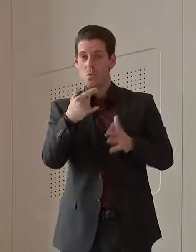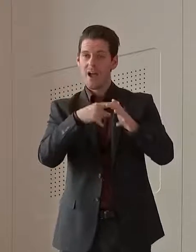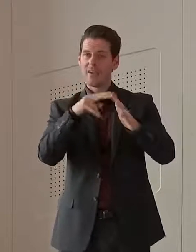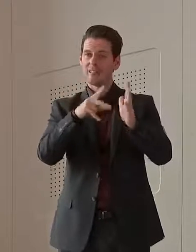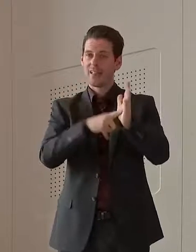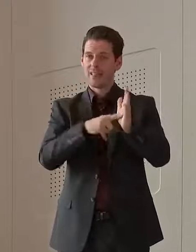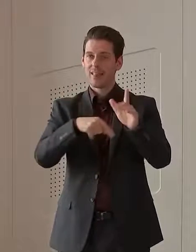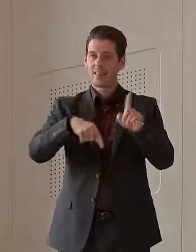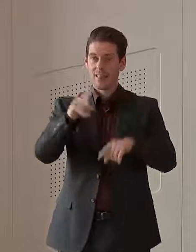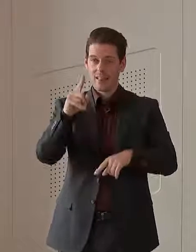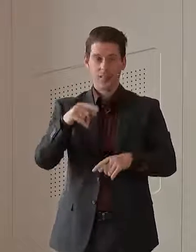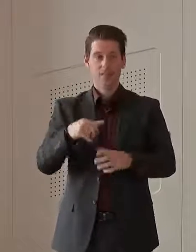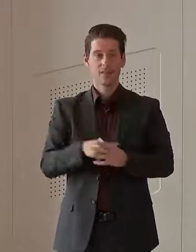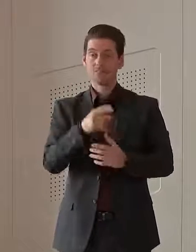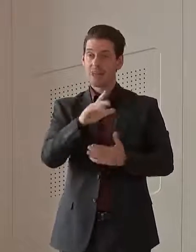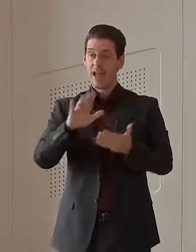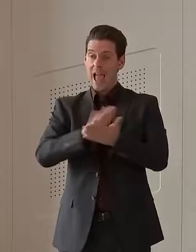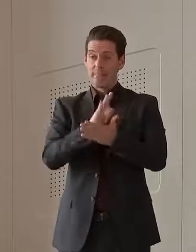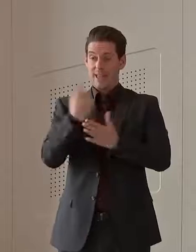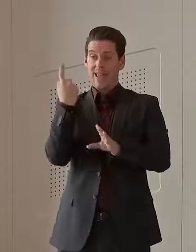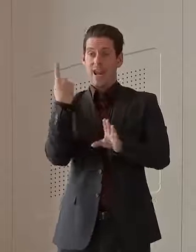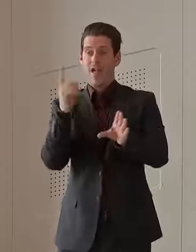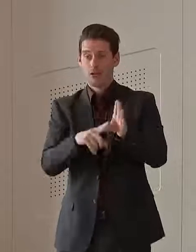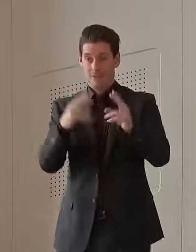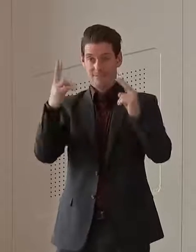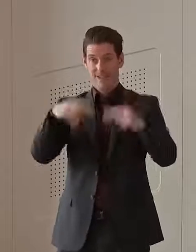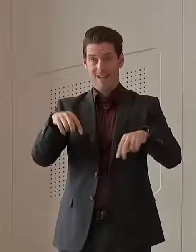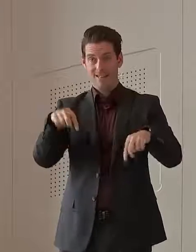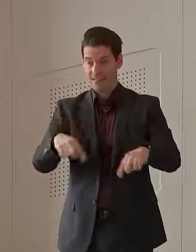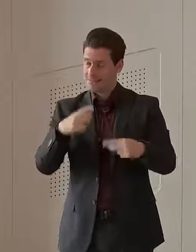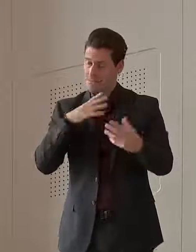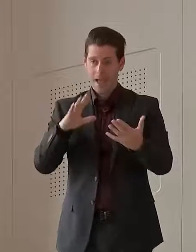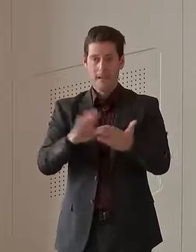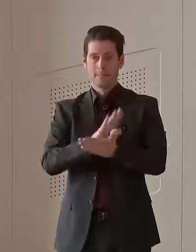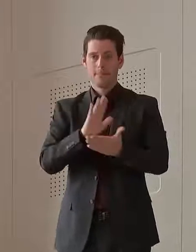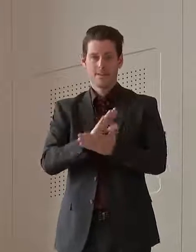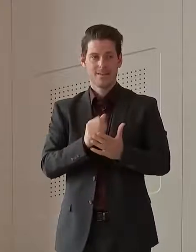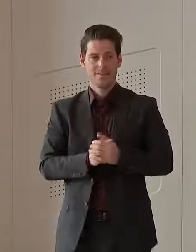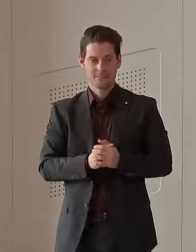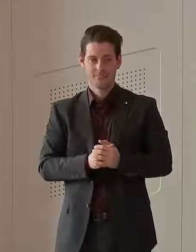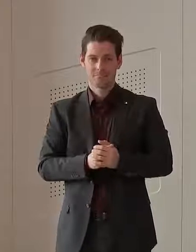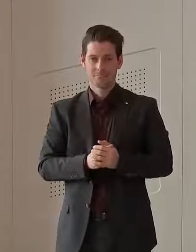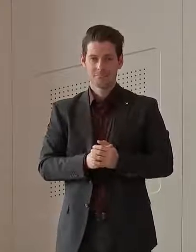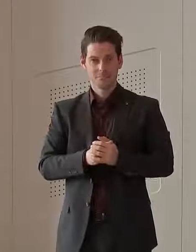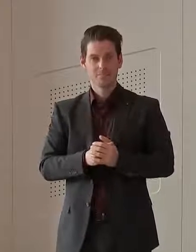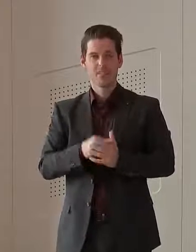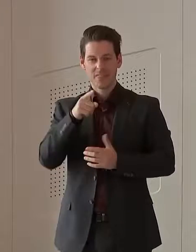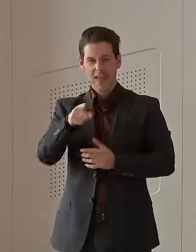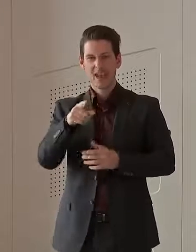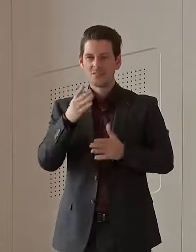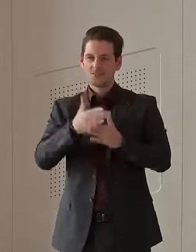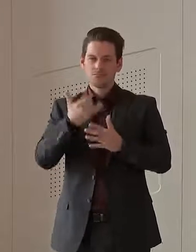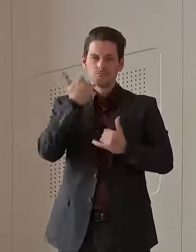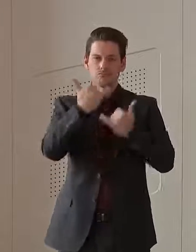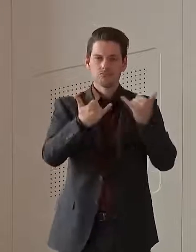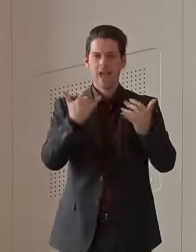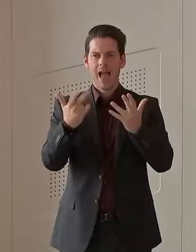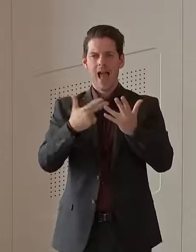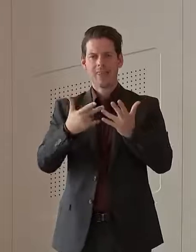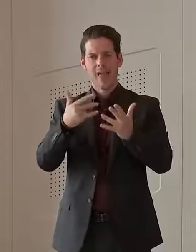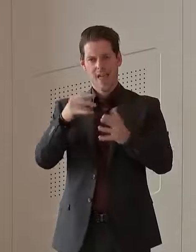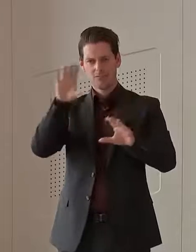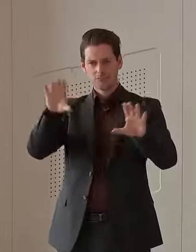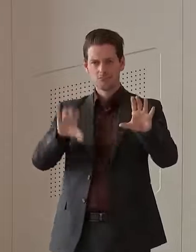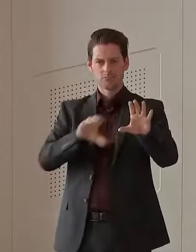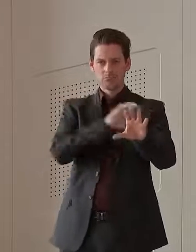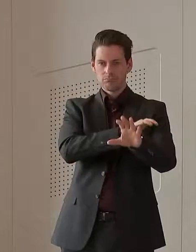happy to host that last year and, you know, I'm quite sure that they'll be speaking to other states about our possibilities of